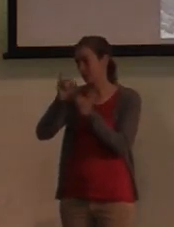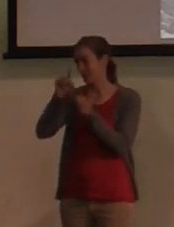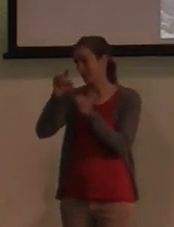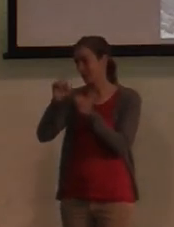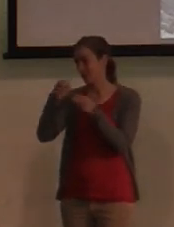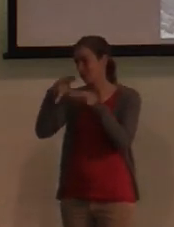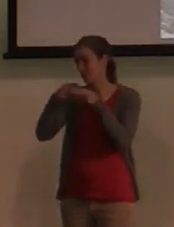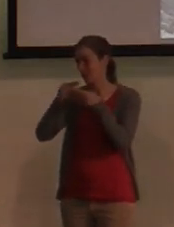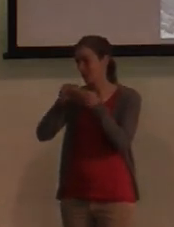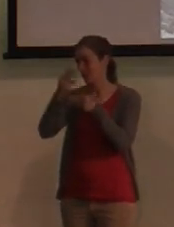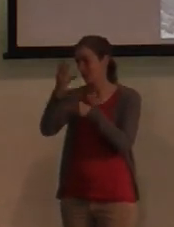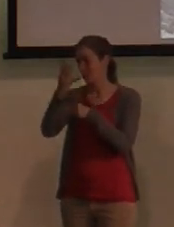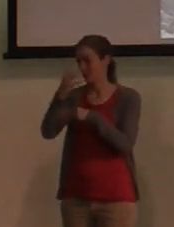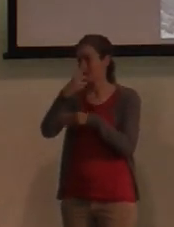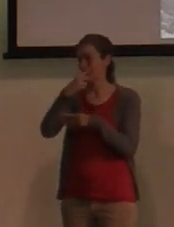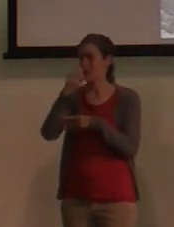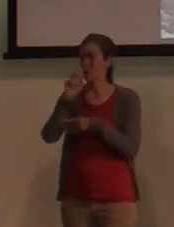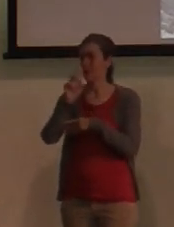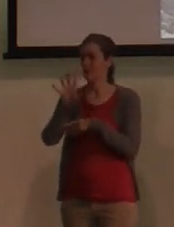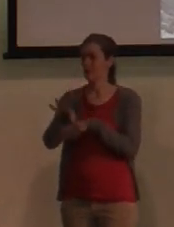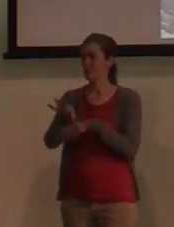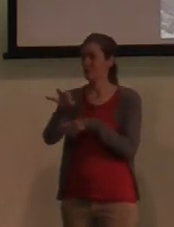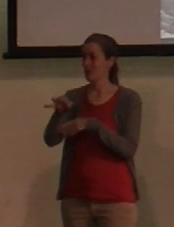this is where the Dead Sea Scrolls were found.